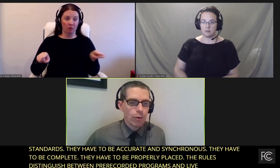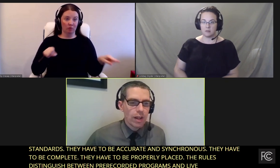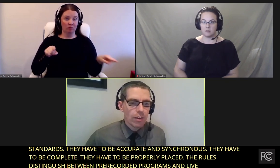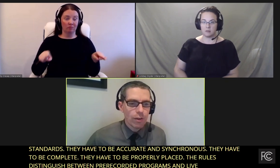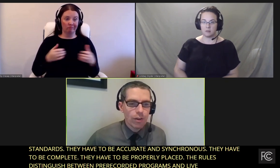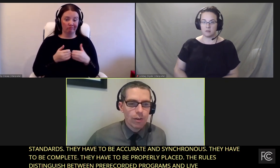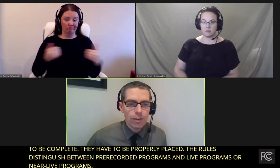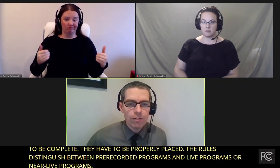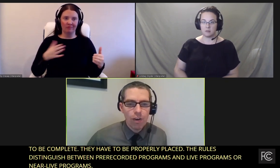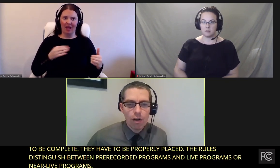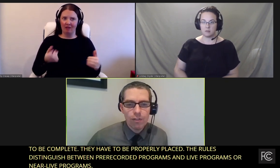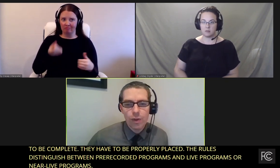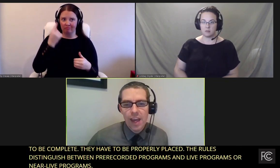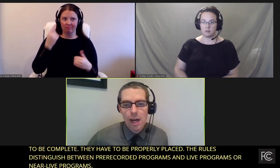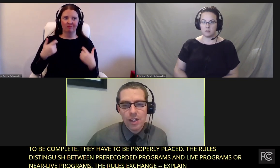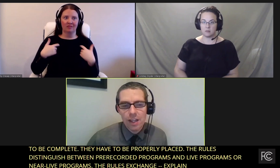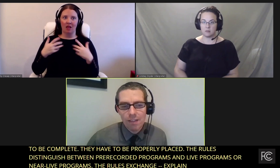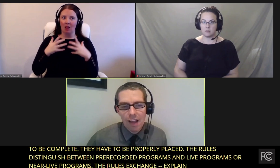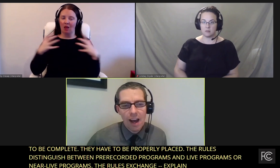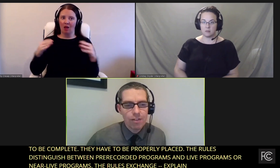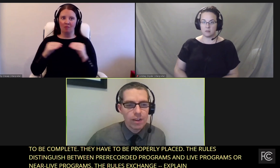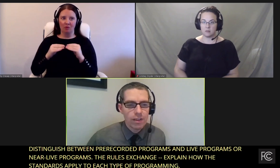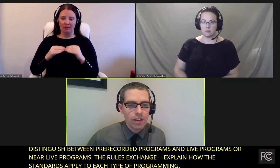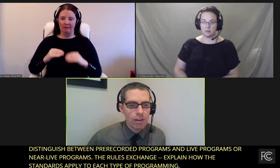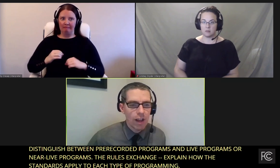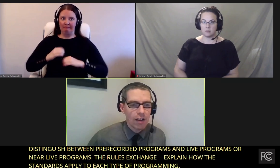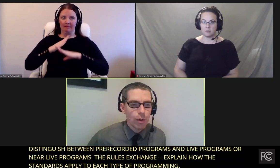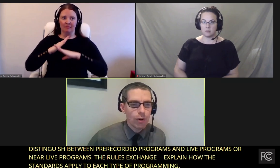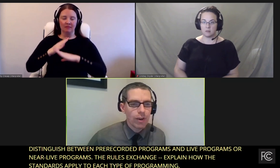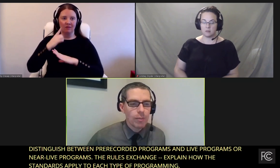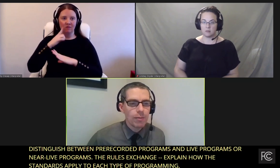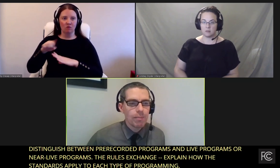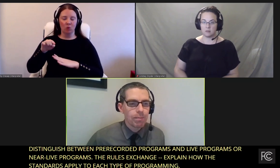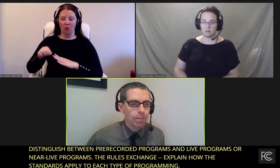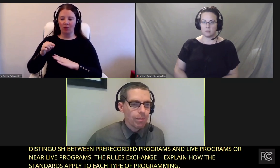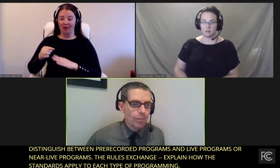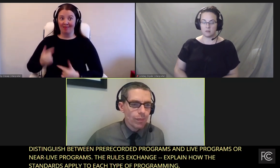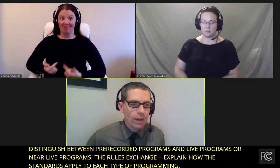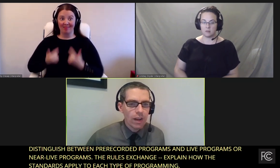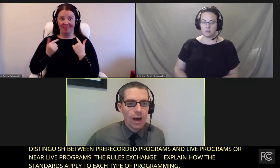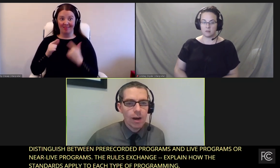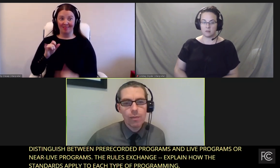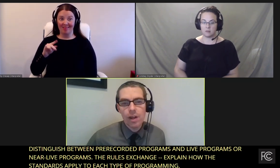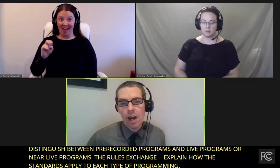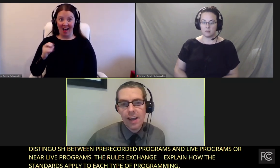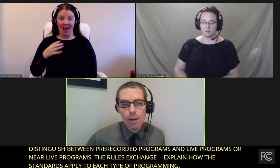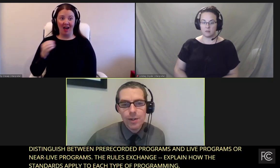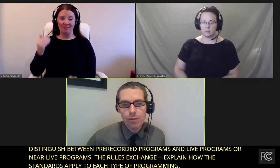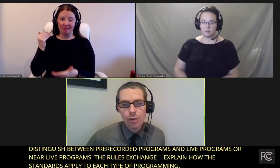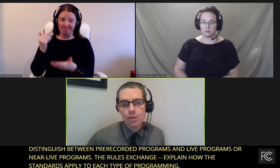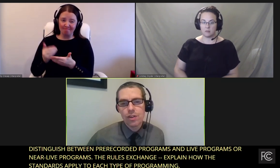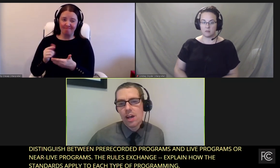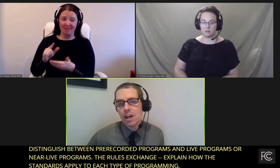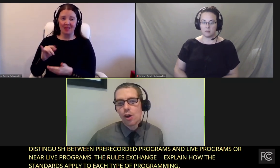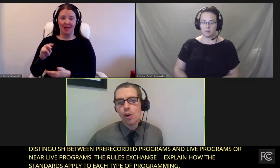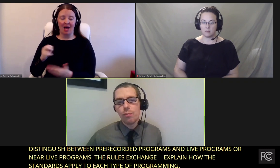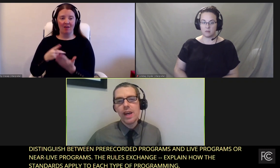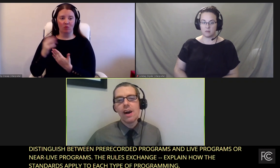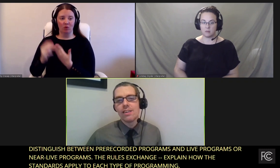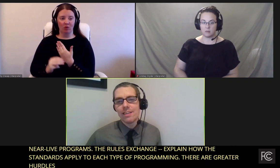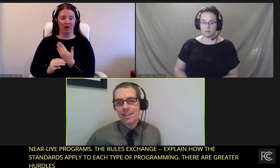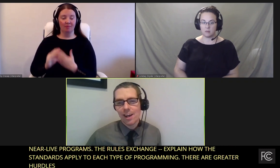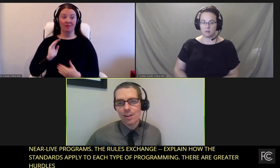greater hurdles involved with captioning live and near live programming. And our captioning rules,